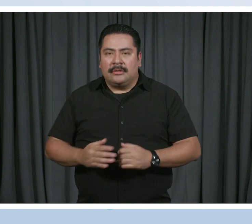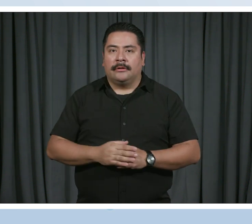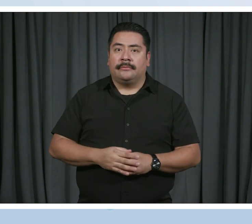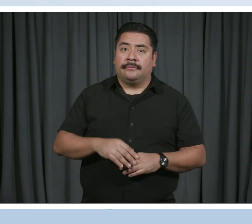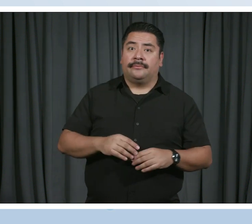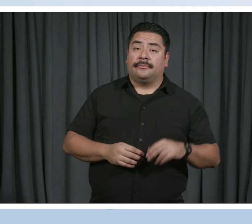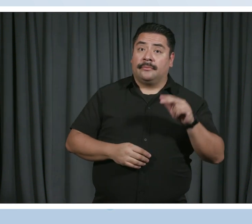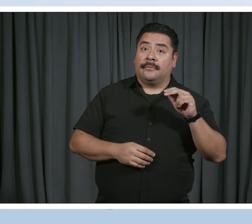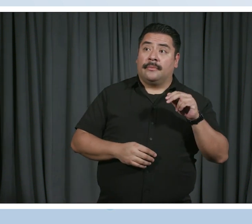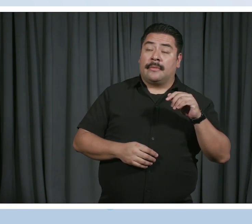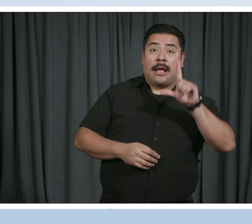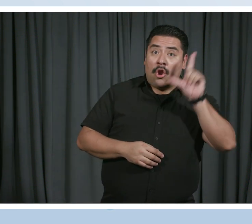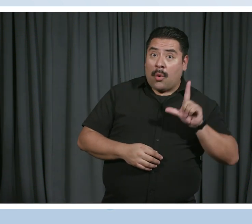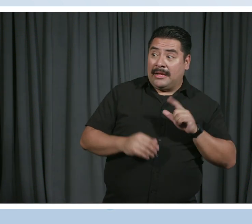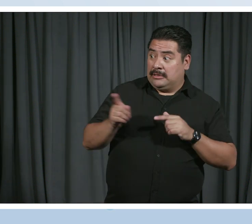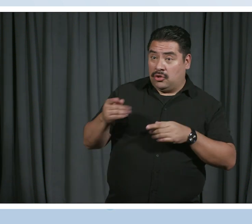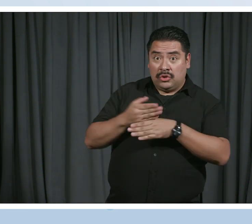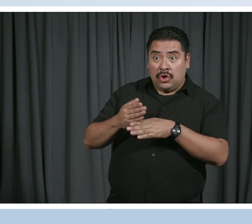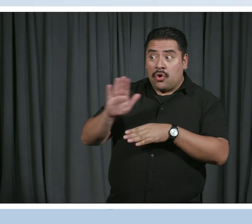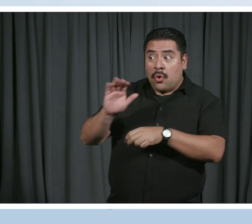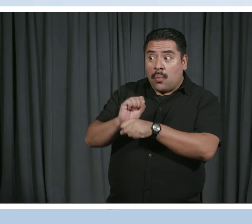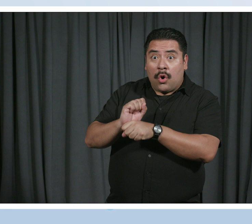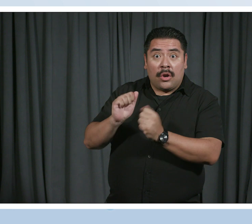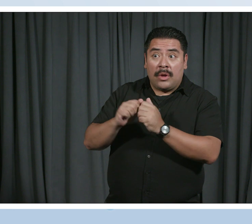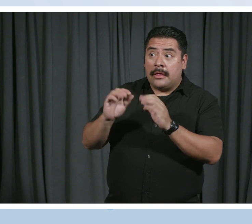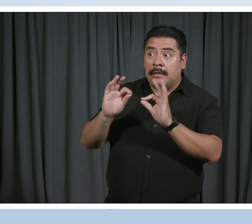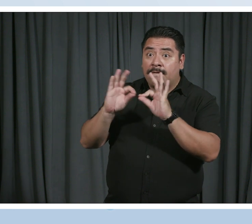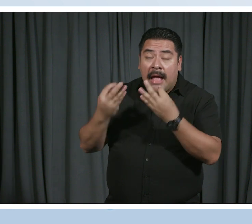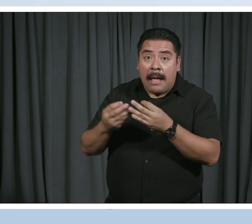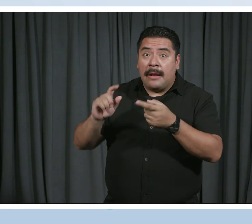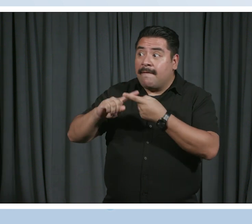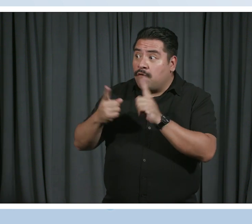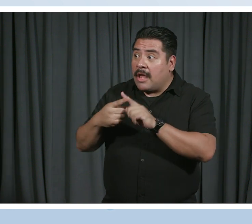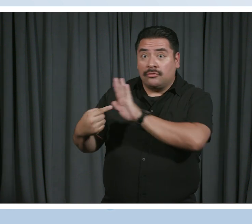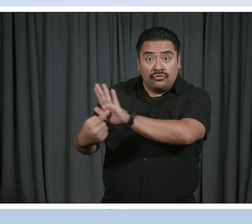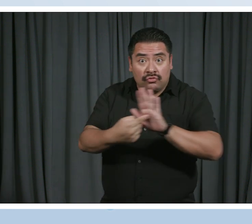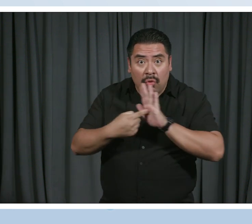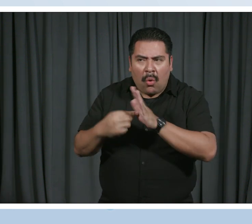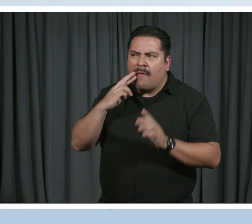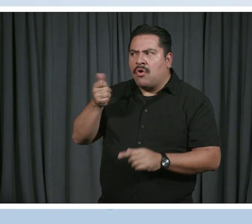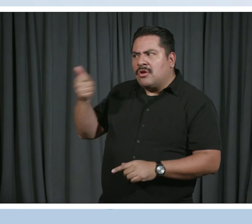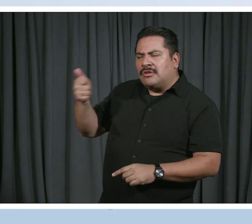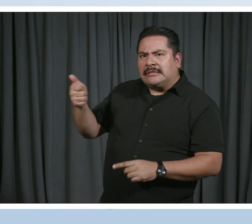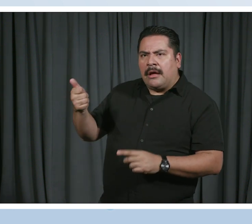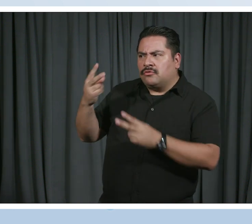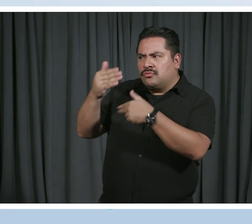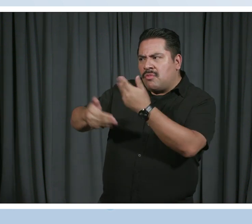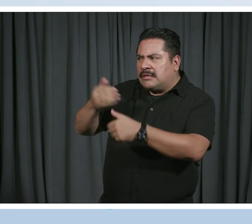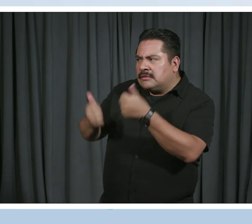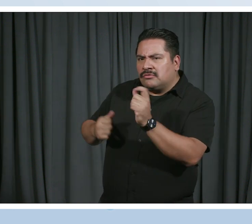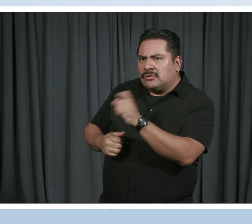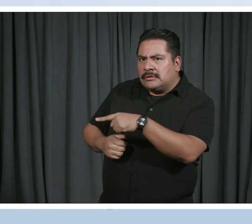Did you share your artwork at that time? Like, did you share it with your family or your friends? Or was it more just for you, like you said, to process?